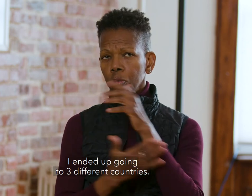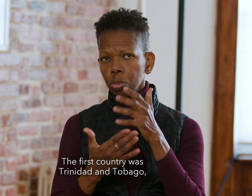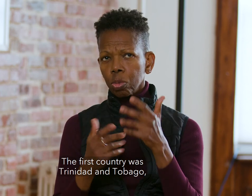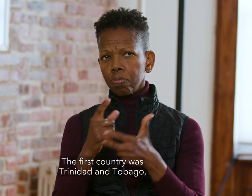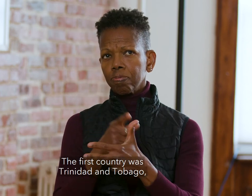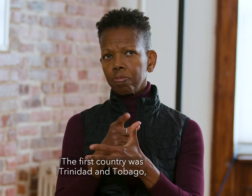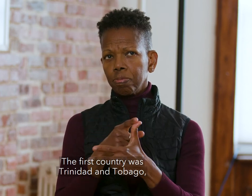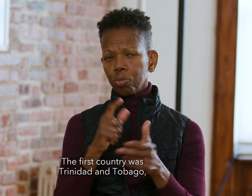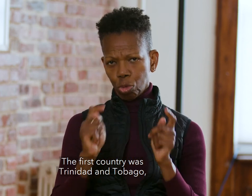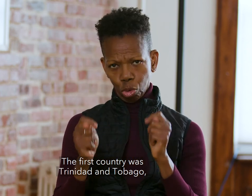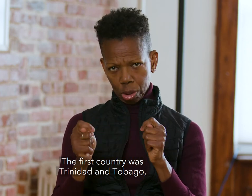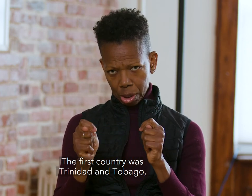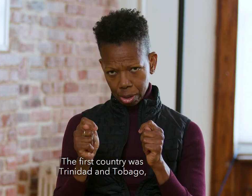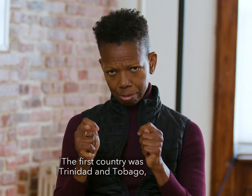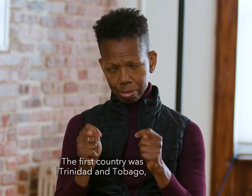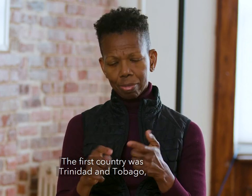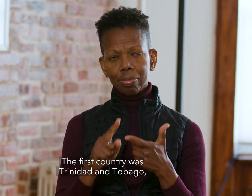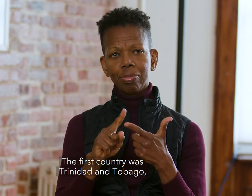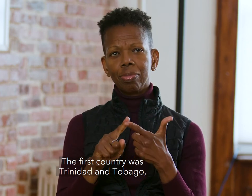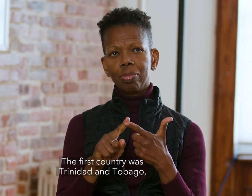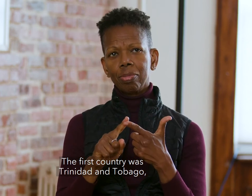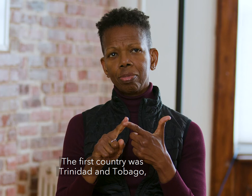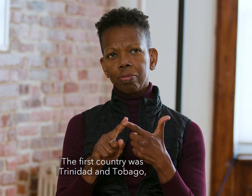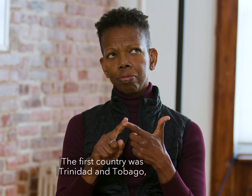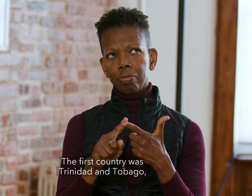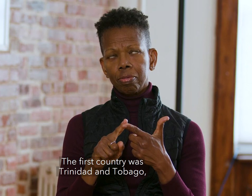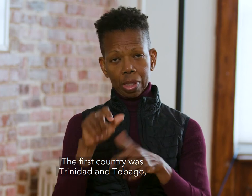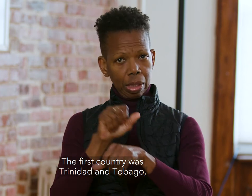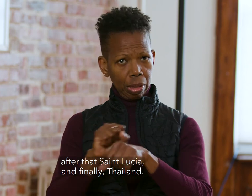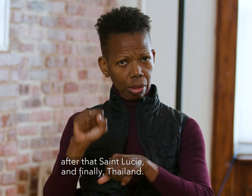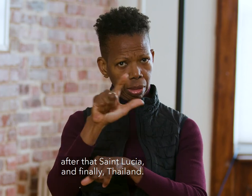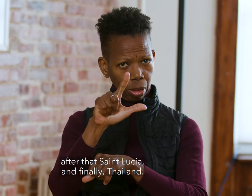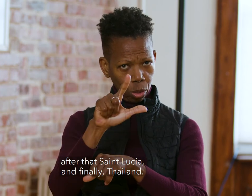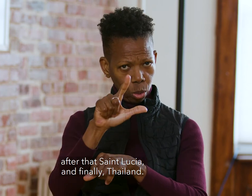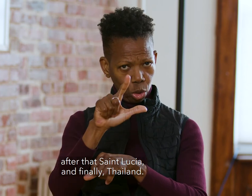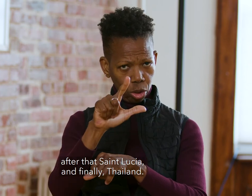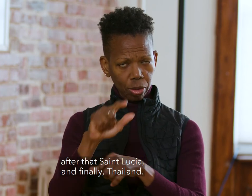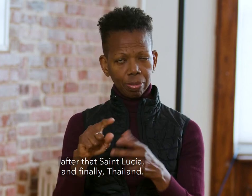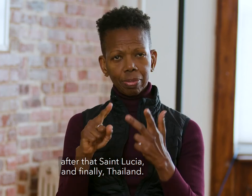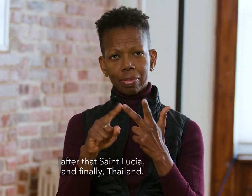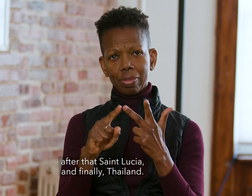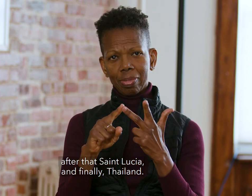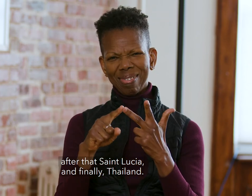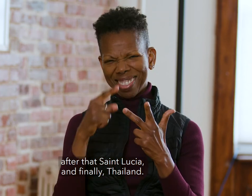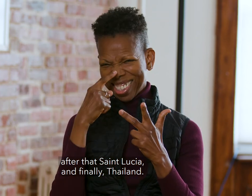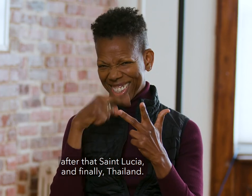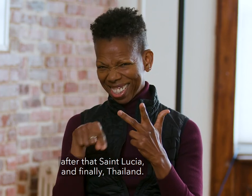The first country was Trinidad and Tobago. After that, St. Lucia. And finally, Thailand.